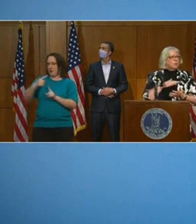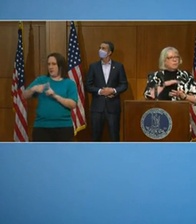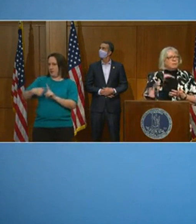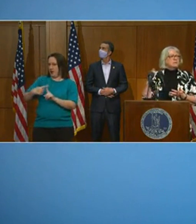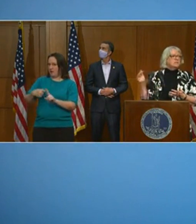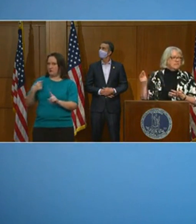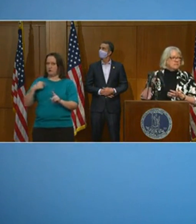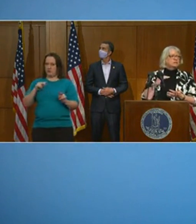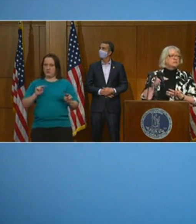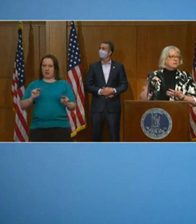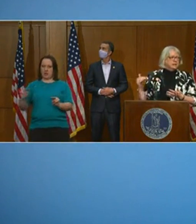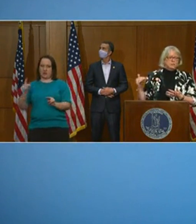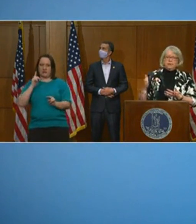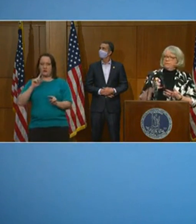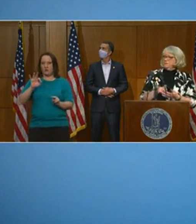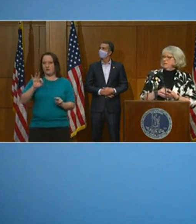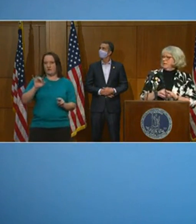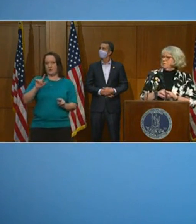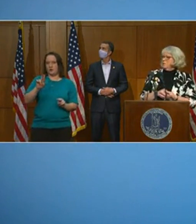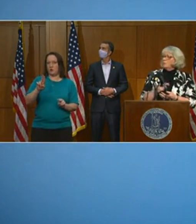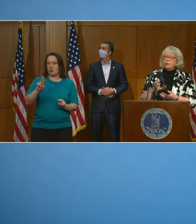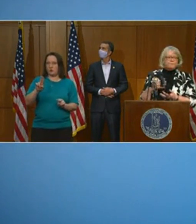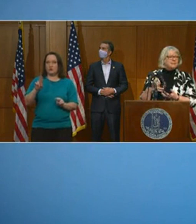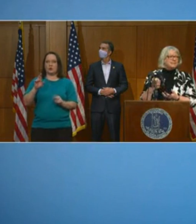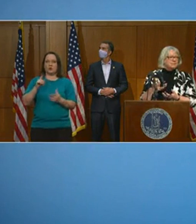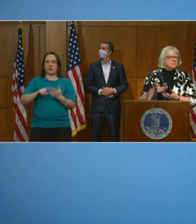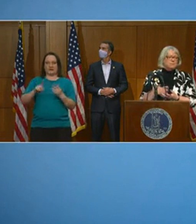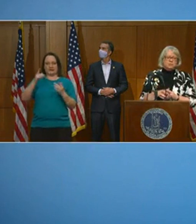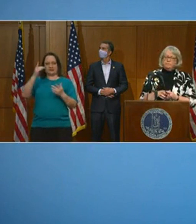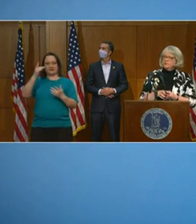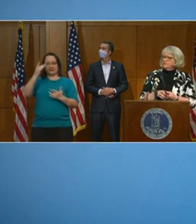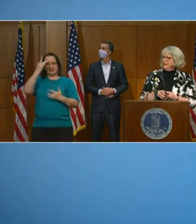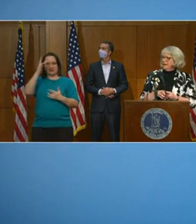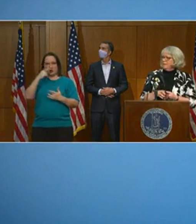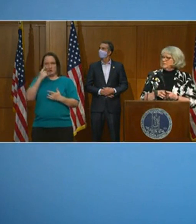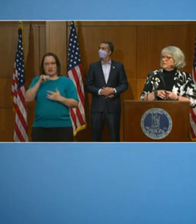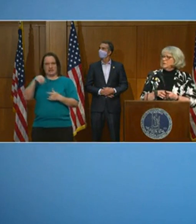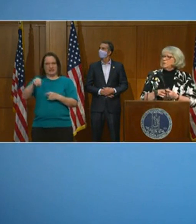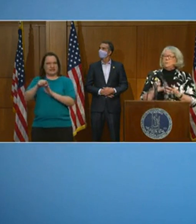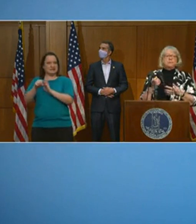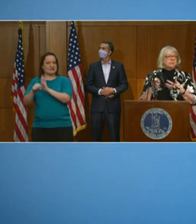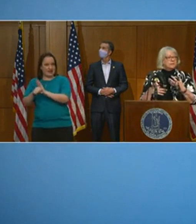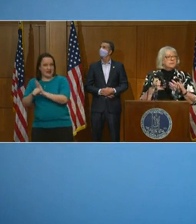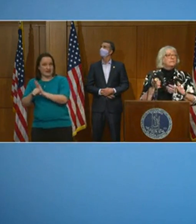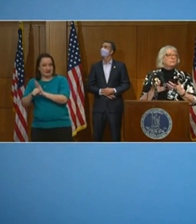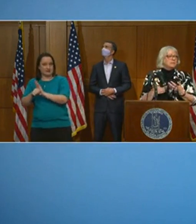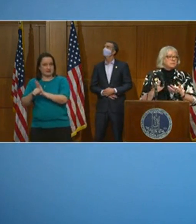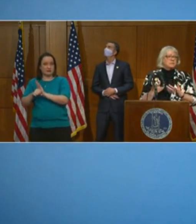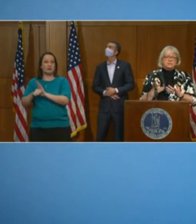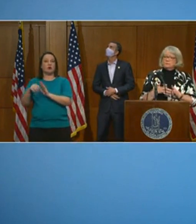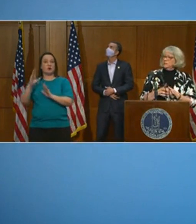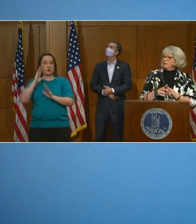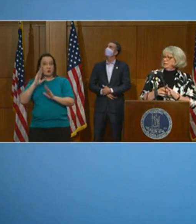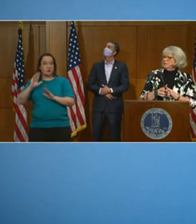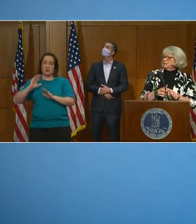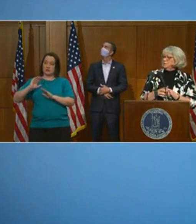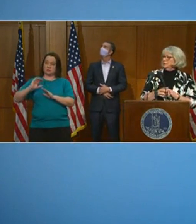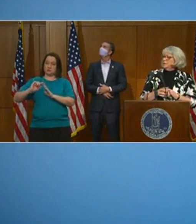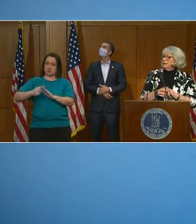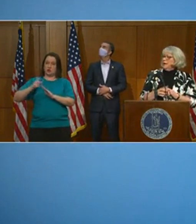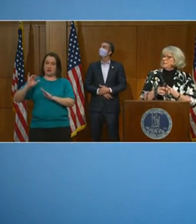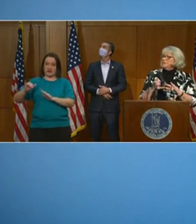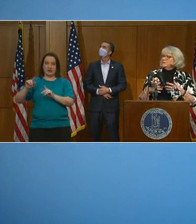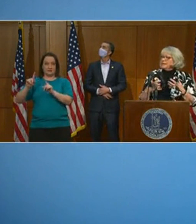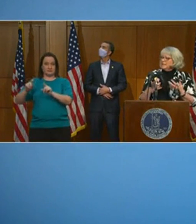of what the disease looks like around the state. One more piece of information for us to have. We'll be doing the influenza sentinel screening too.